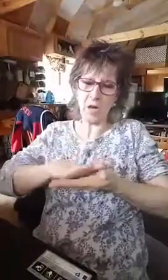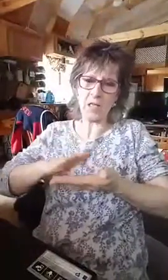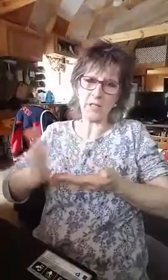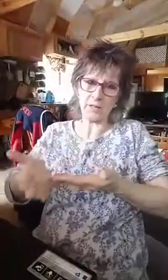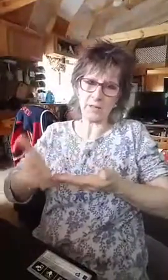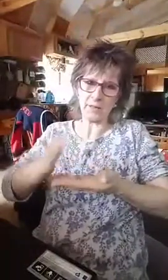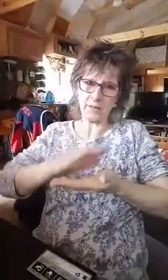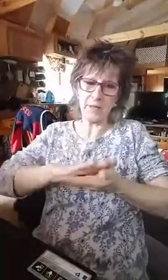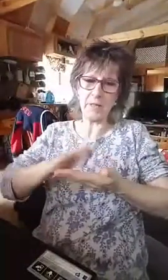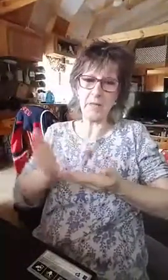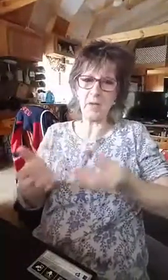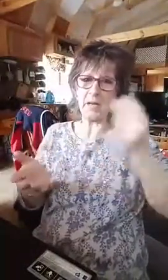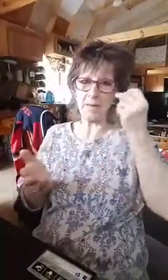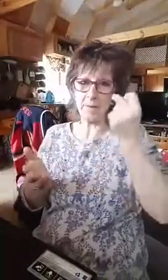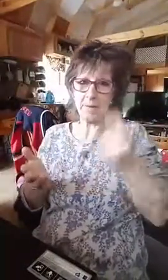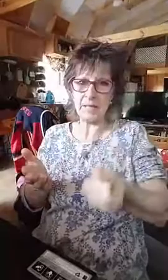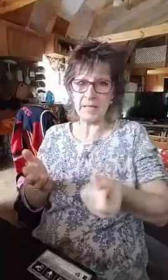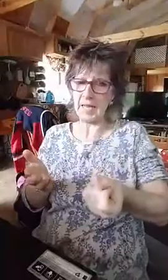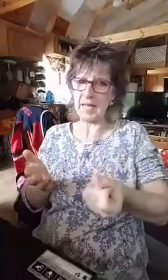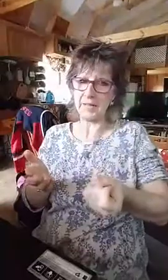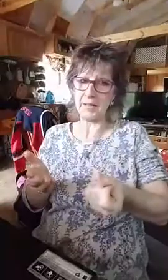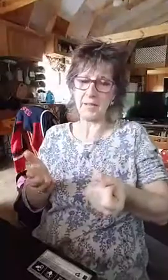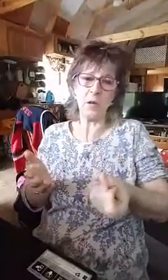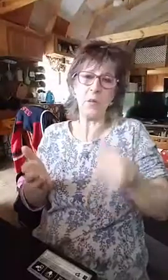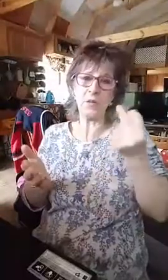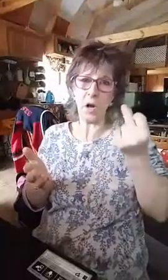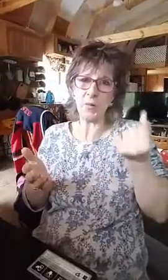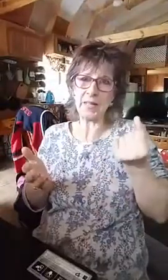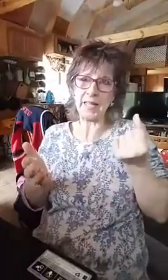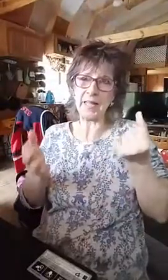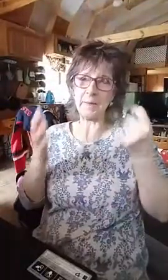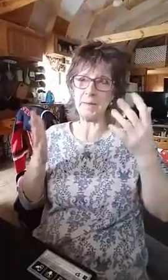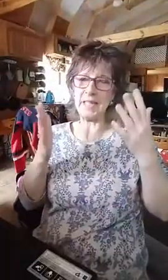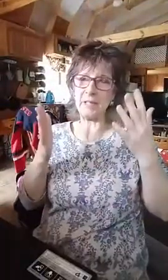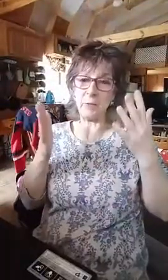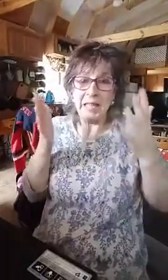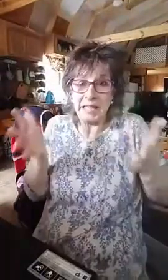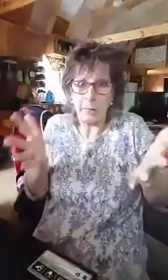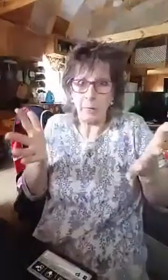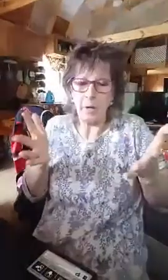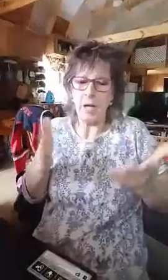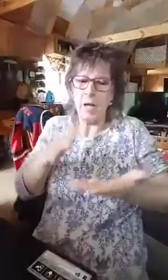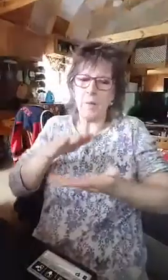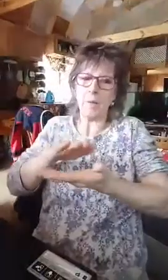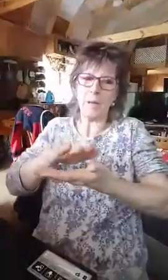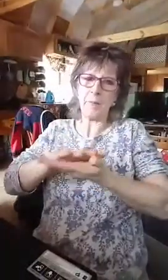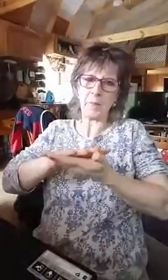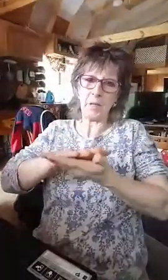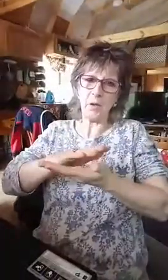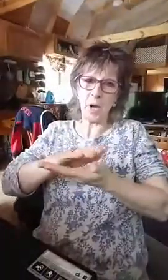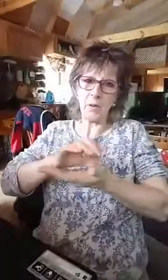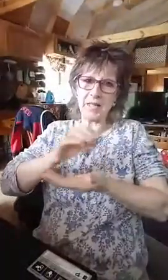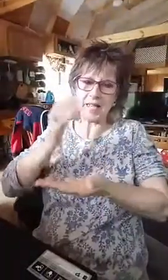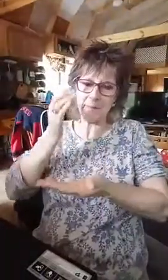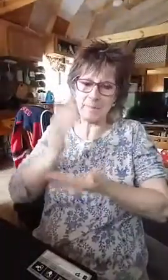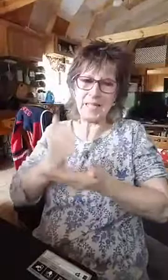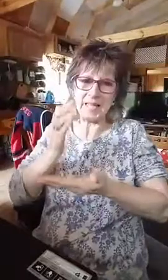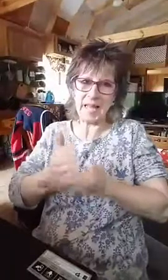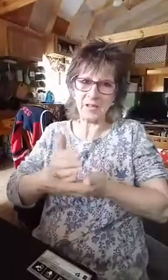onions. Sometimes you get immediate answers. You almost always get like immediate relief, but you don't always get immediate answers.